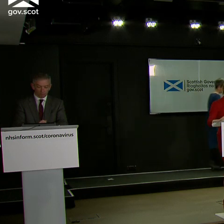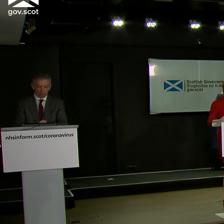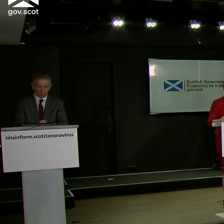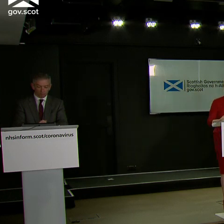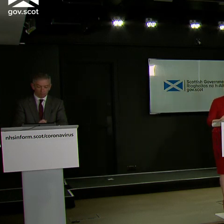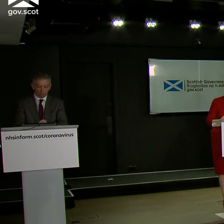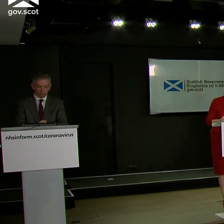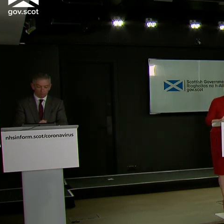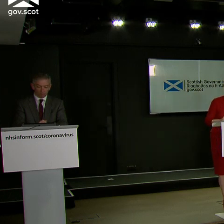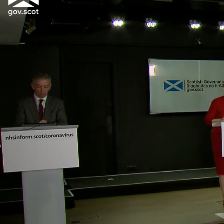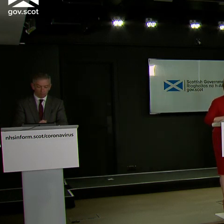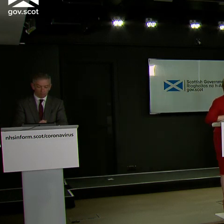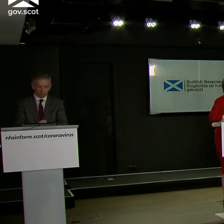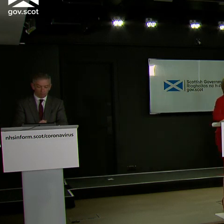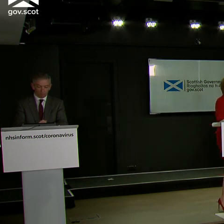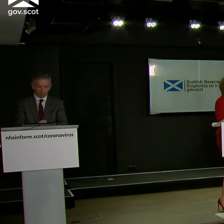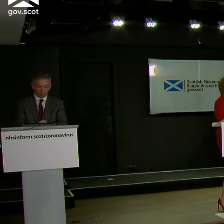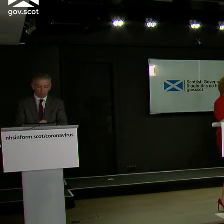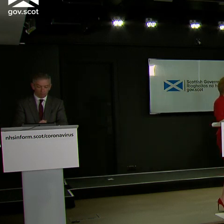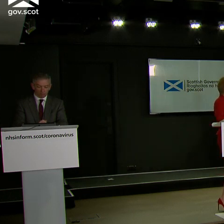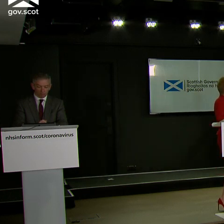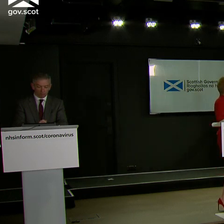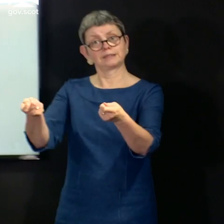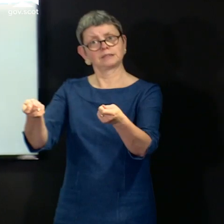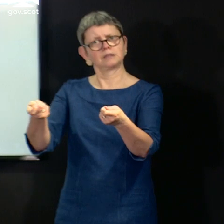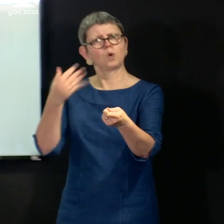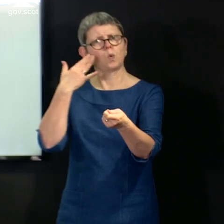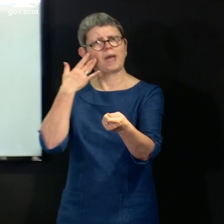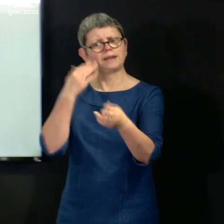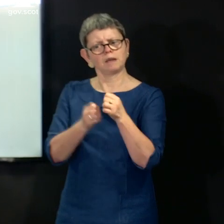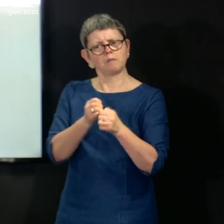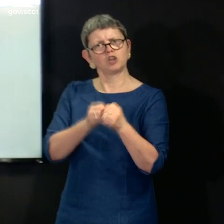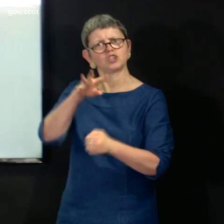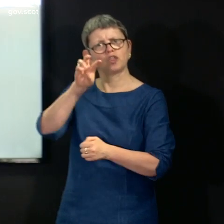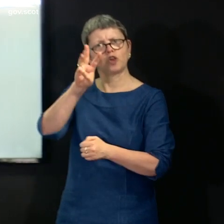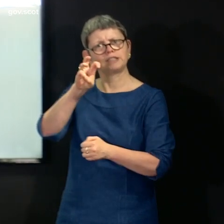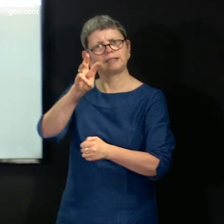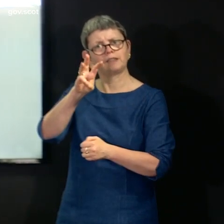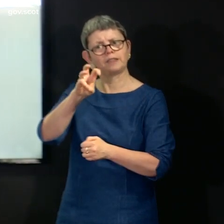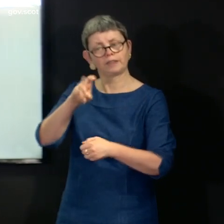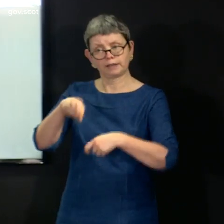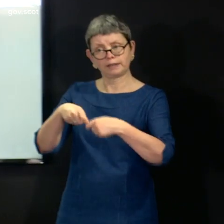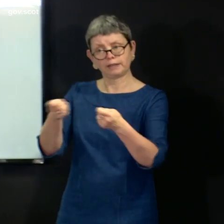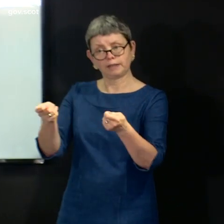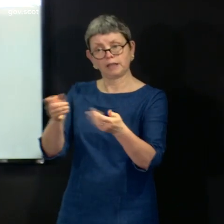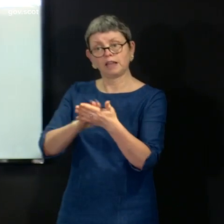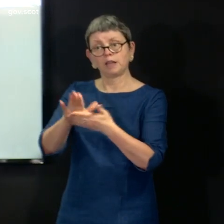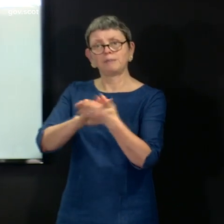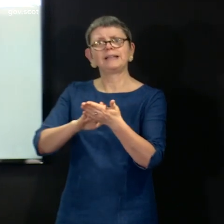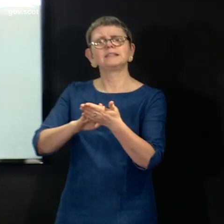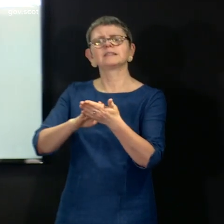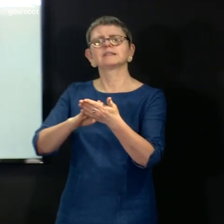said before that the guidance that we issued on the 13th of March to care homes, which was about ending all communal